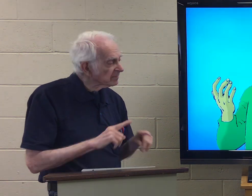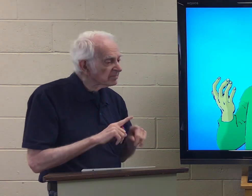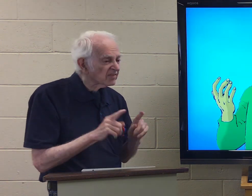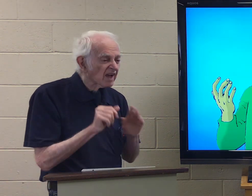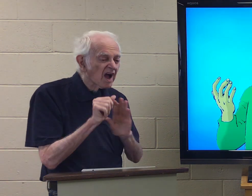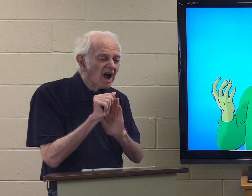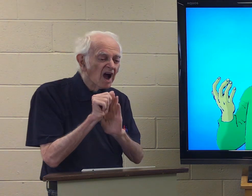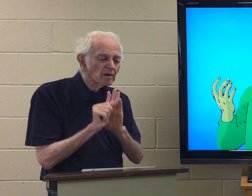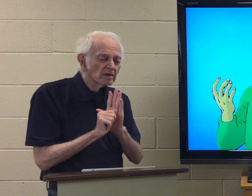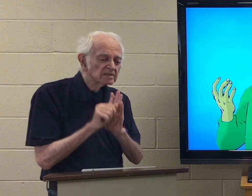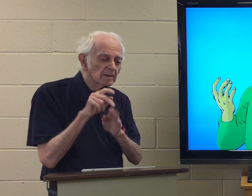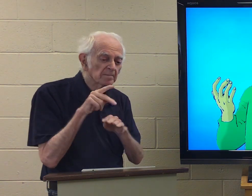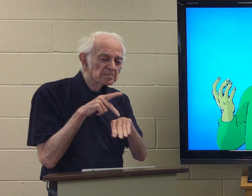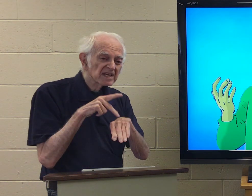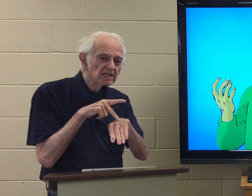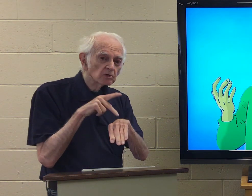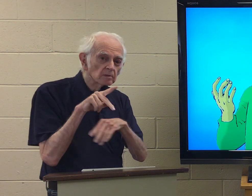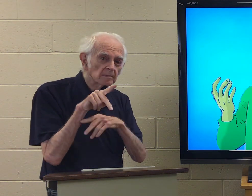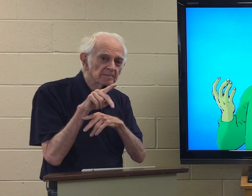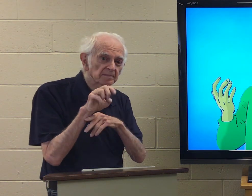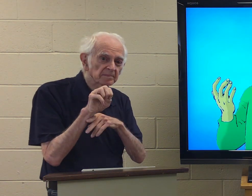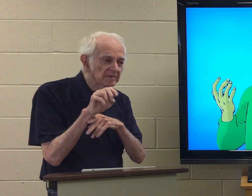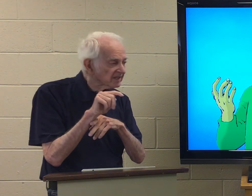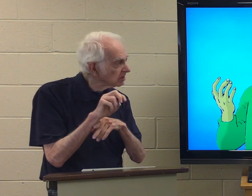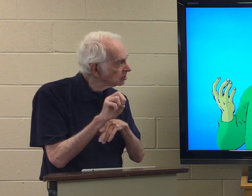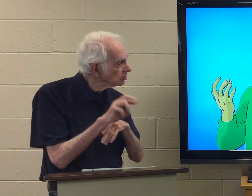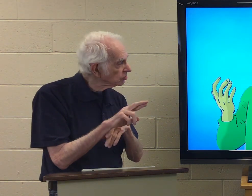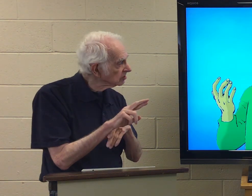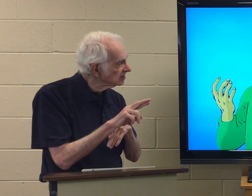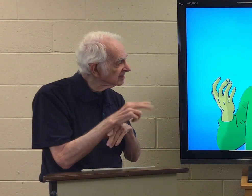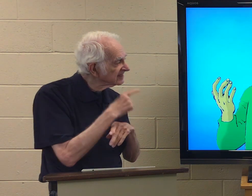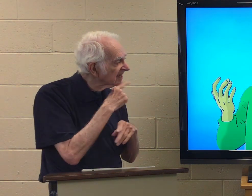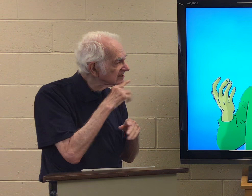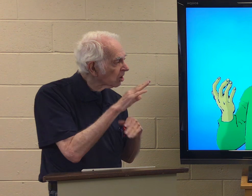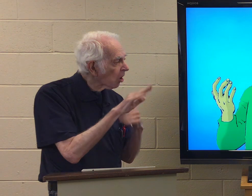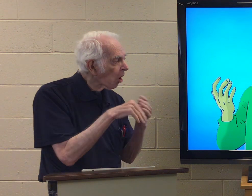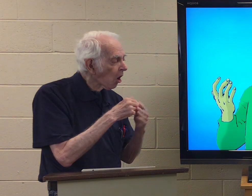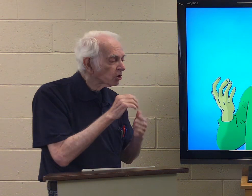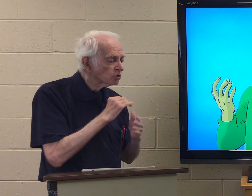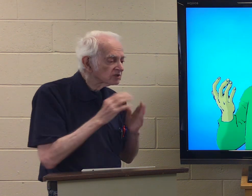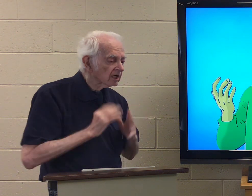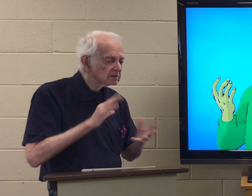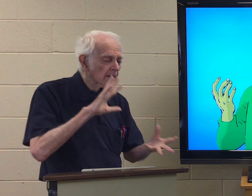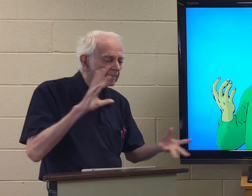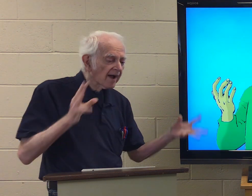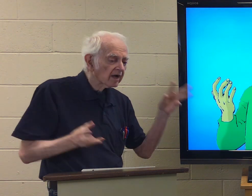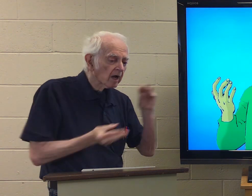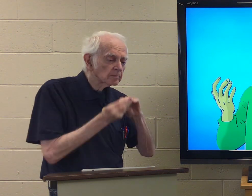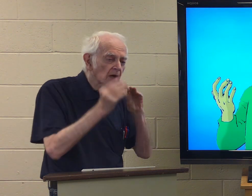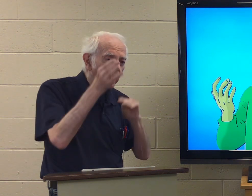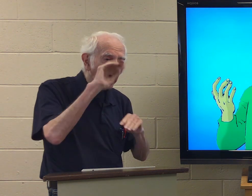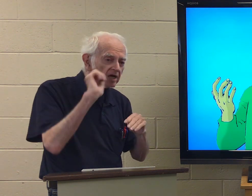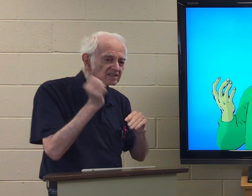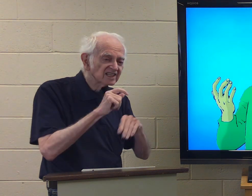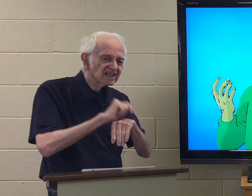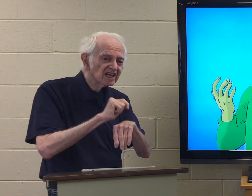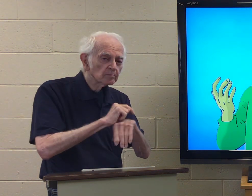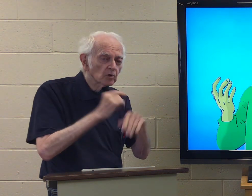But the Apostle Peter says all Christians make up God's temple